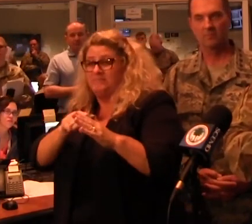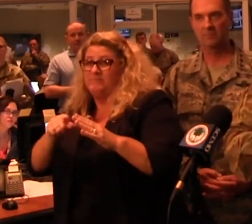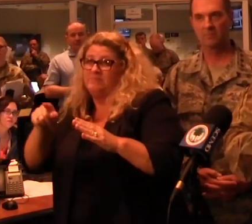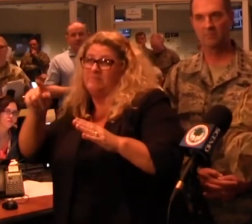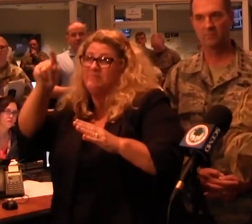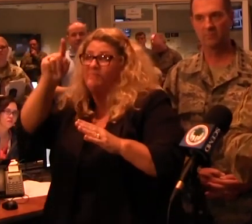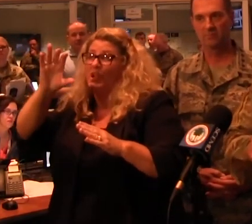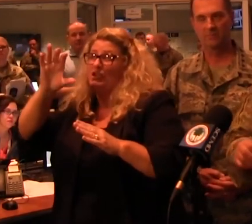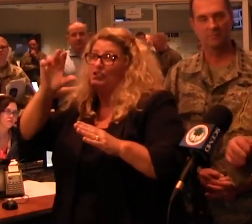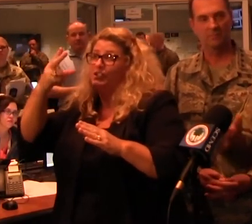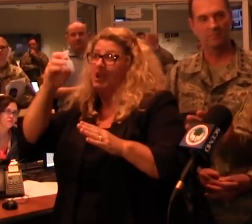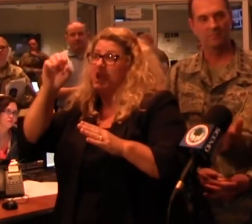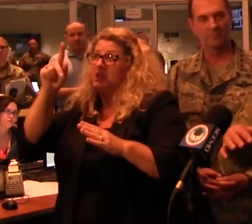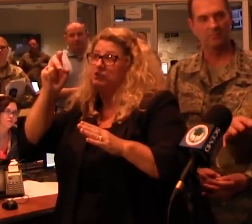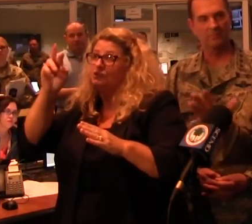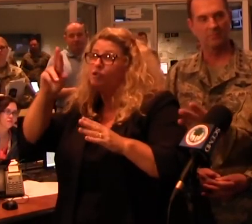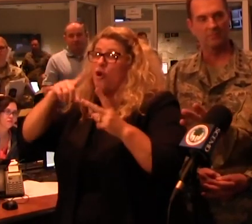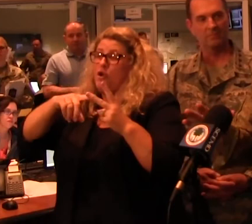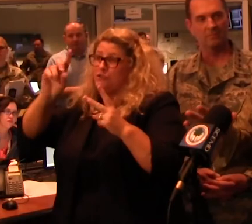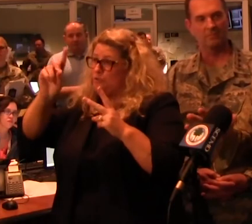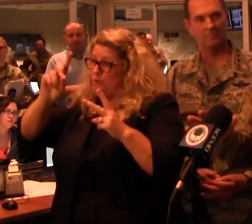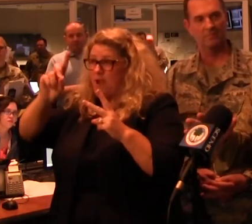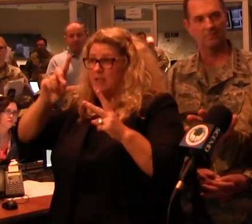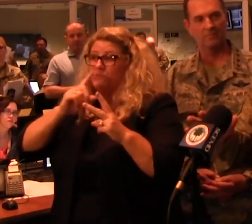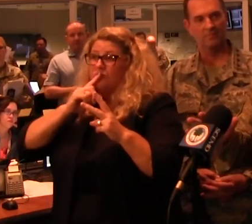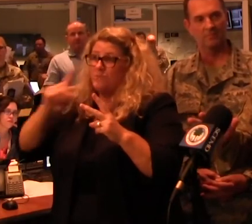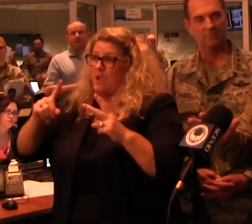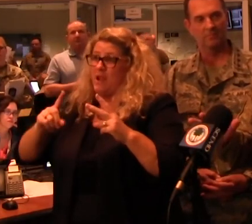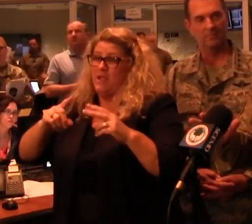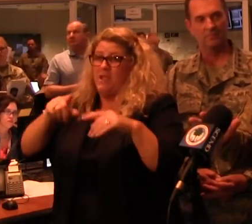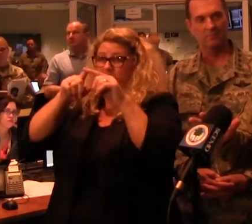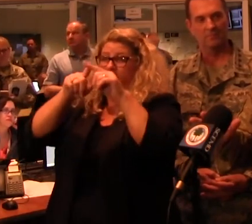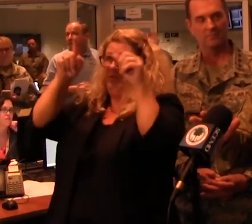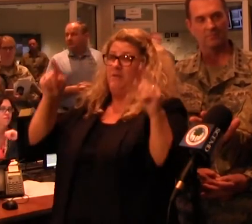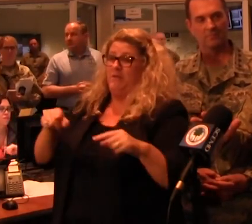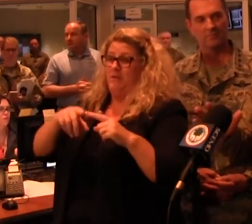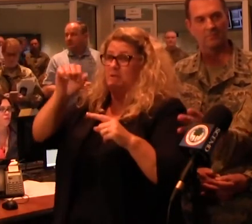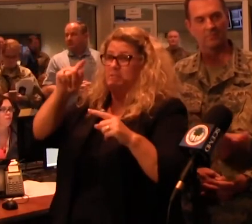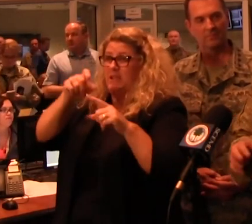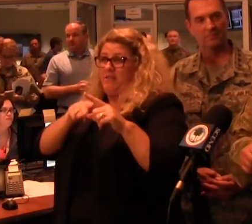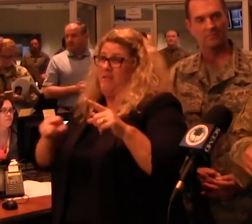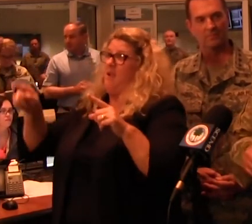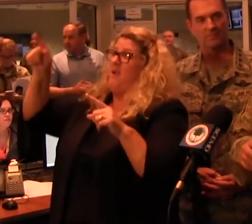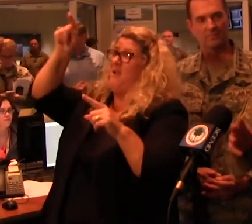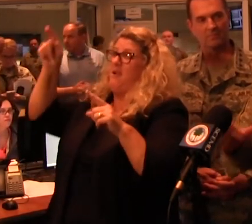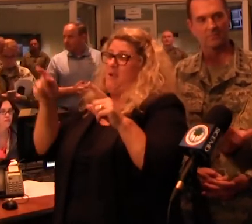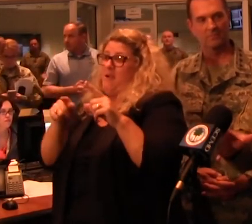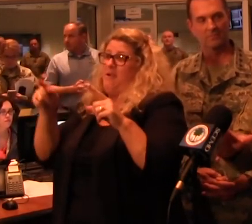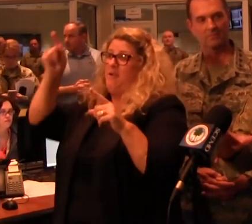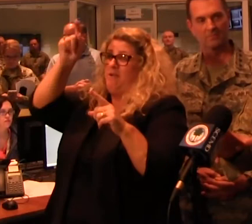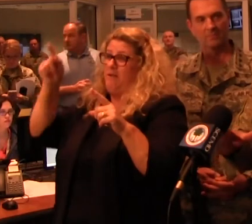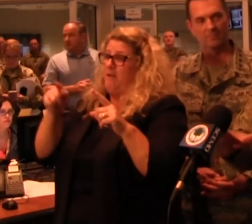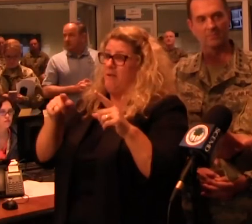Darlington County. So it is a whole northern part of the state response right now. And our hearts and